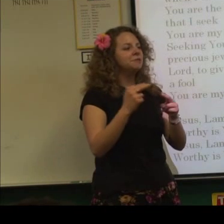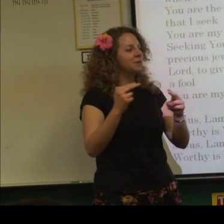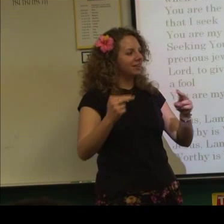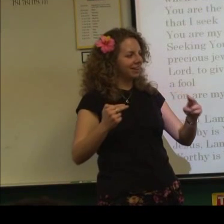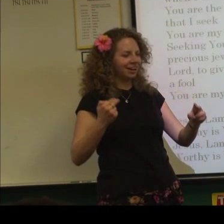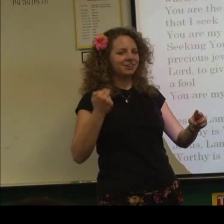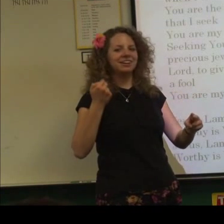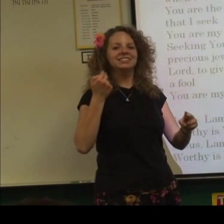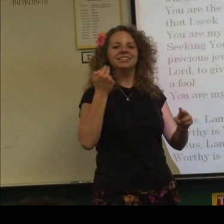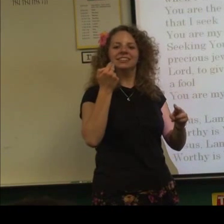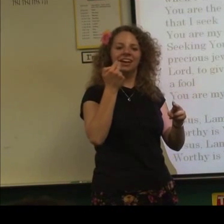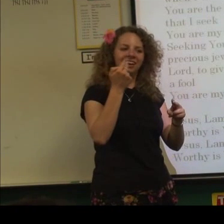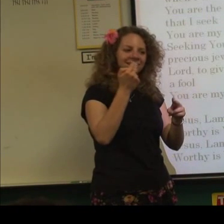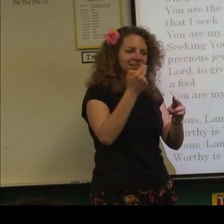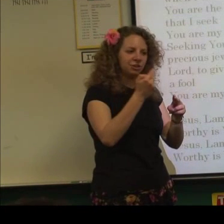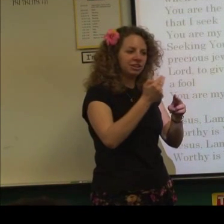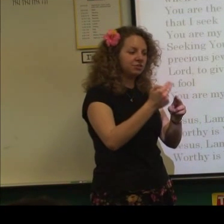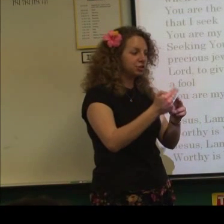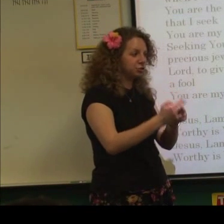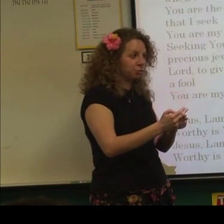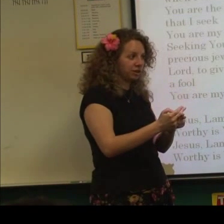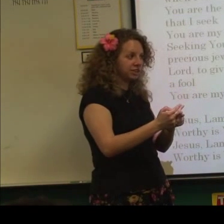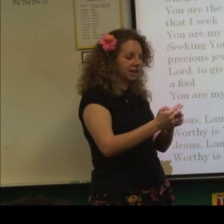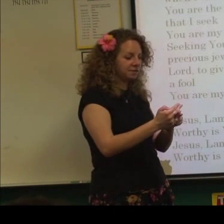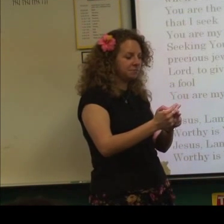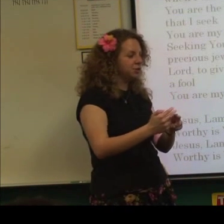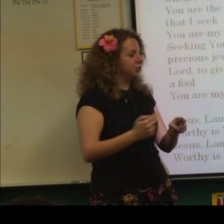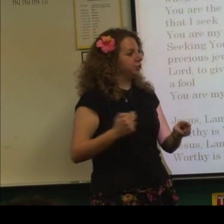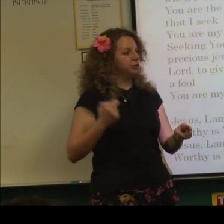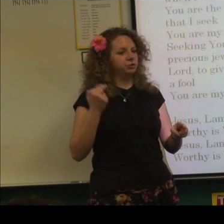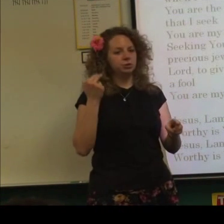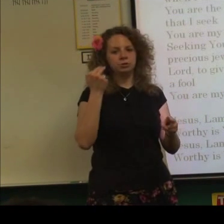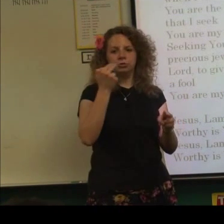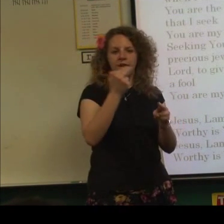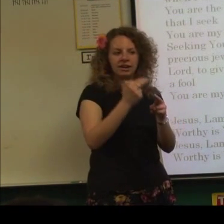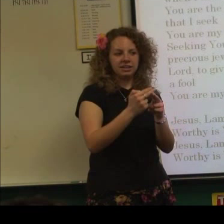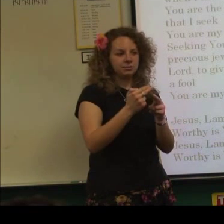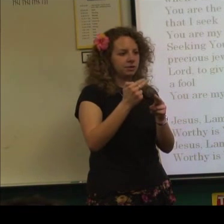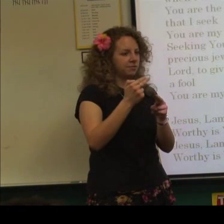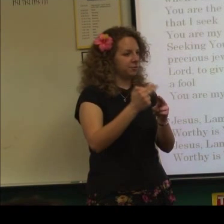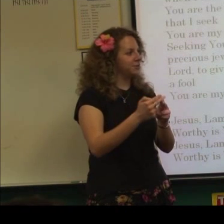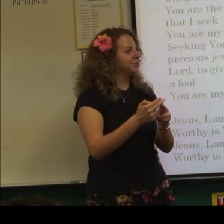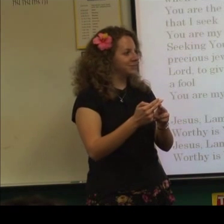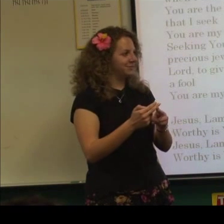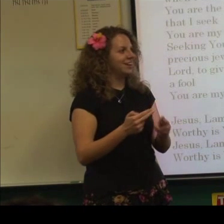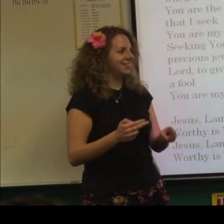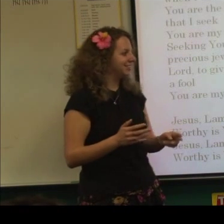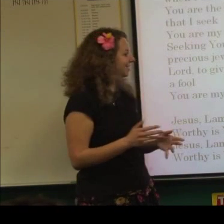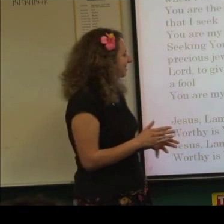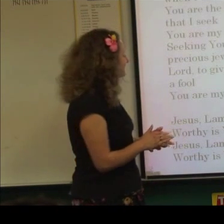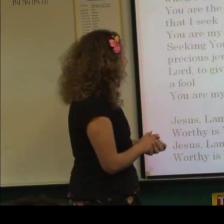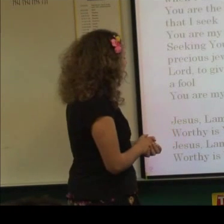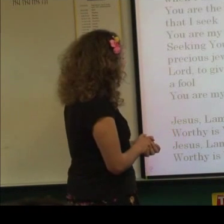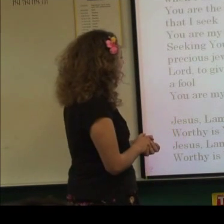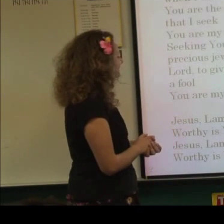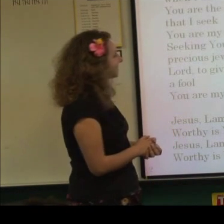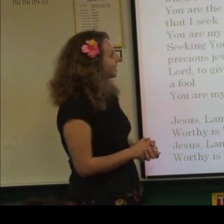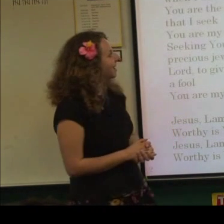But I like how you guys did like, you could even just do it one time. You could do it twice. Whatever worked. I liked how you guys did it. was good. Okay.